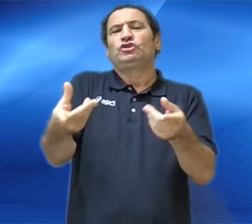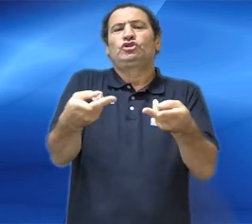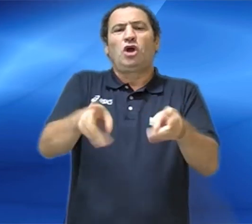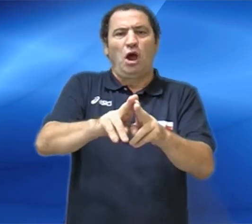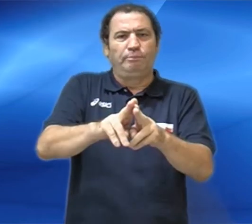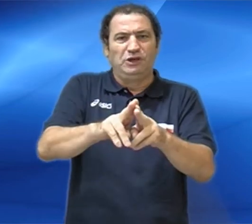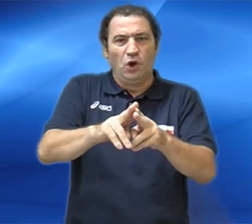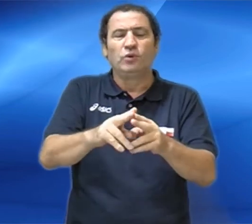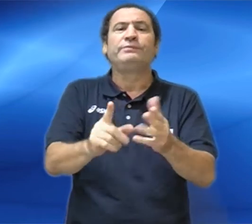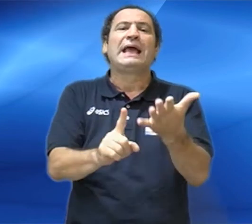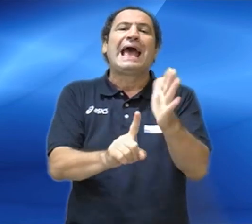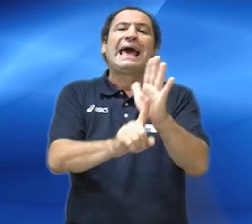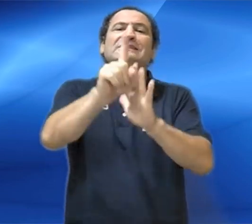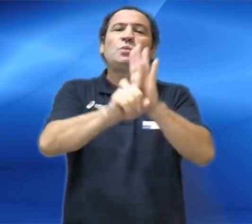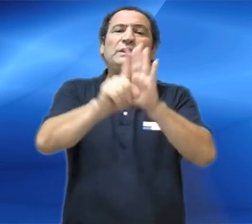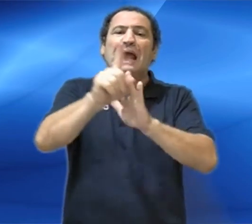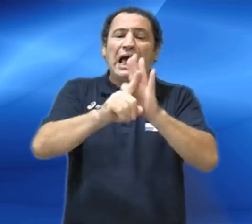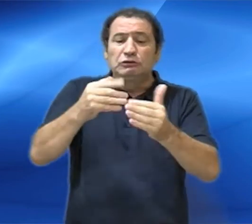Good. Good.